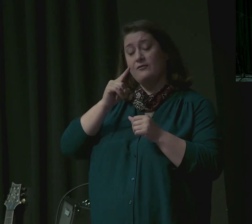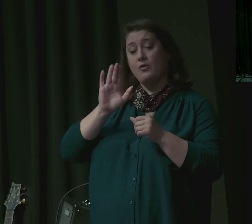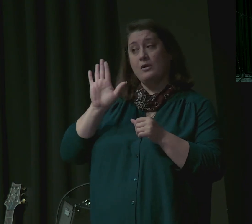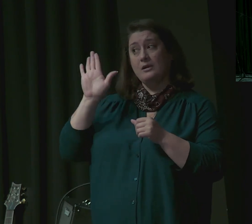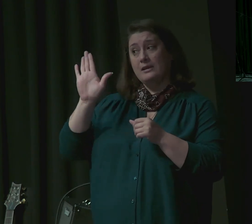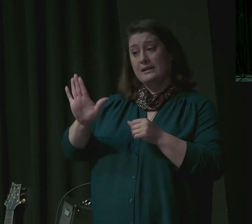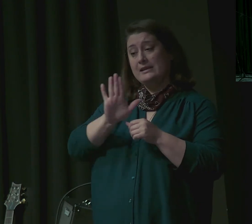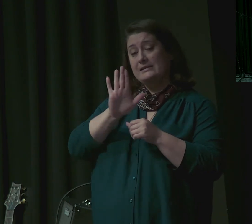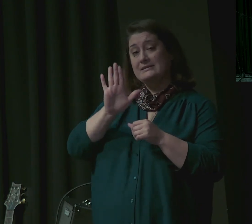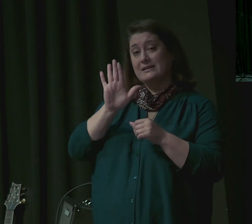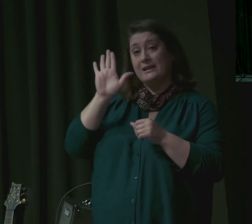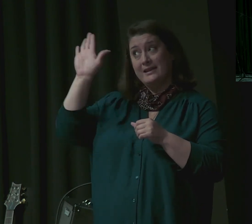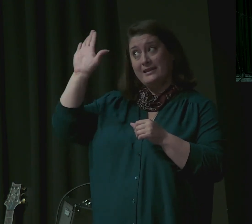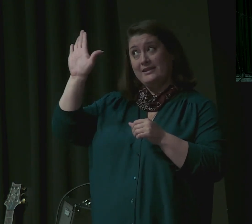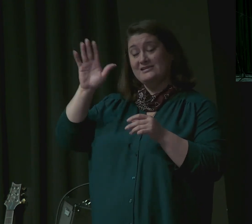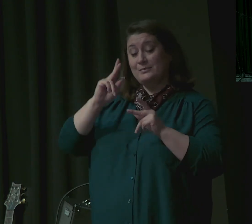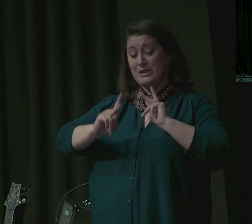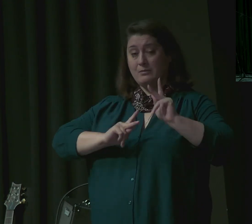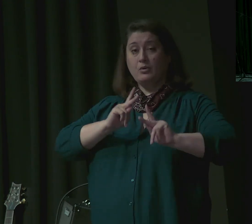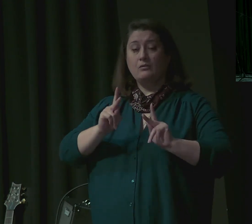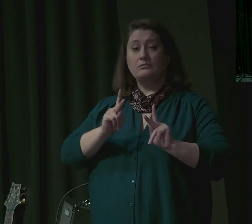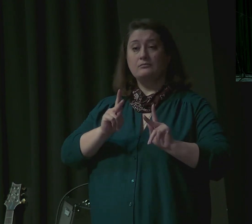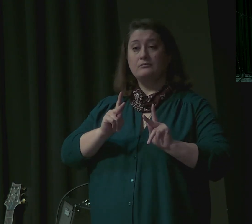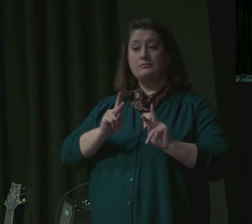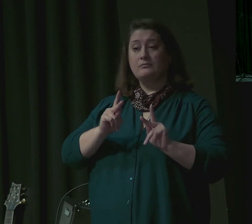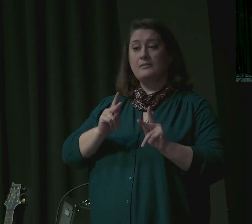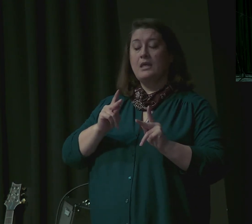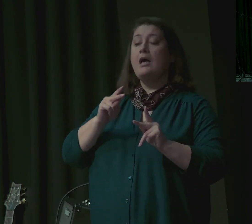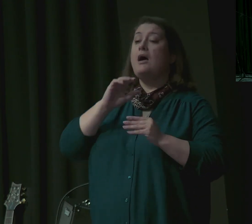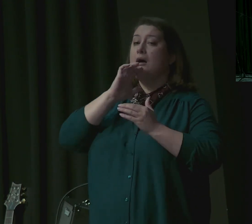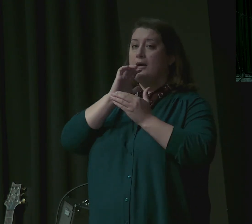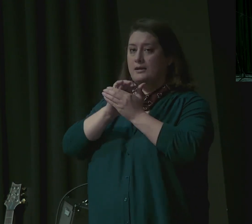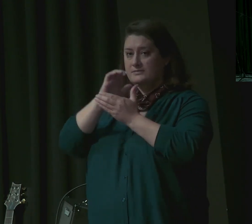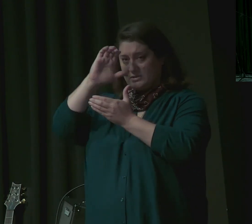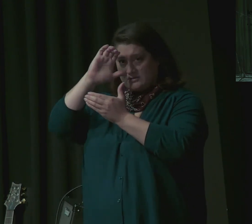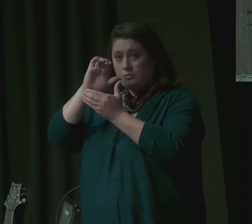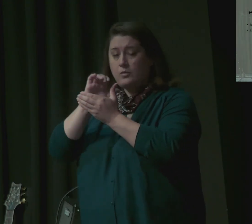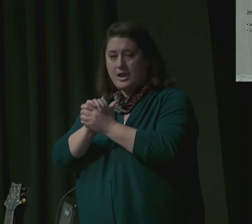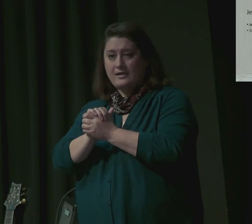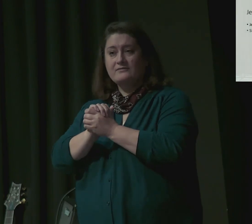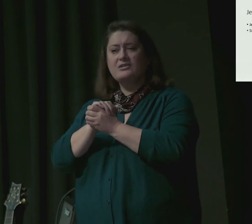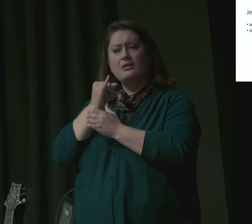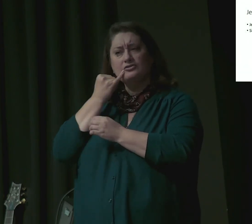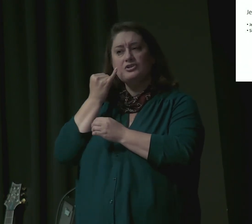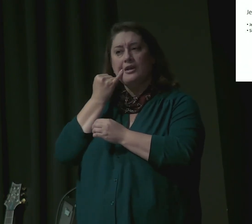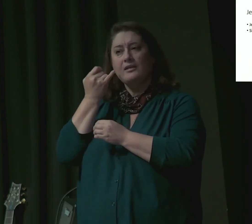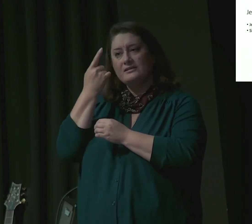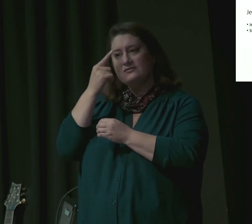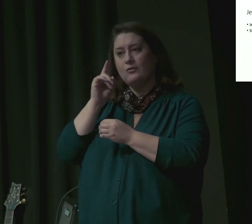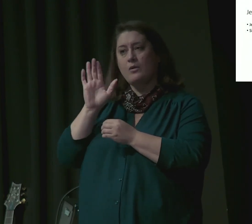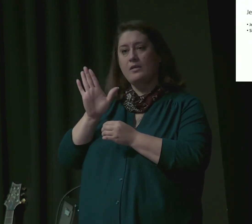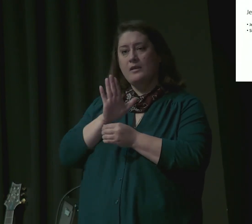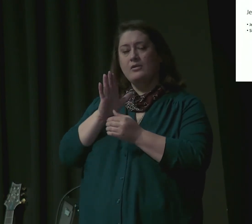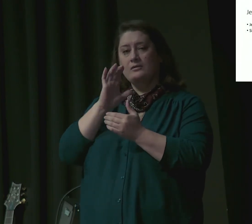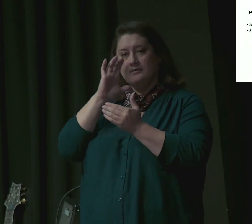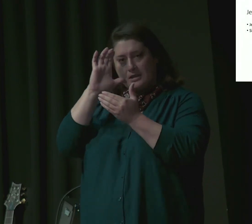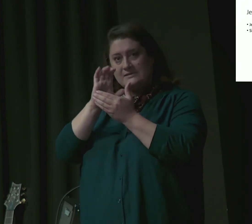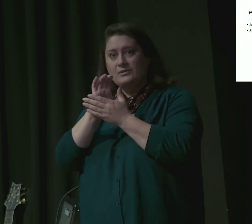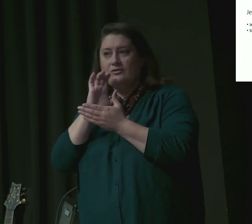can be a terrible thing. It has driven great sins. Jealousy over Joseph